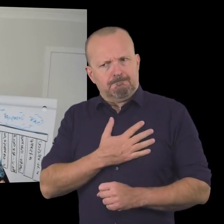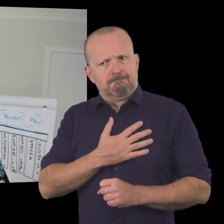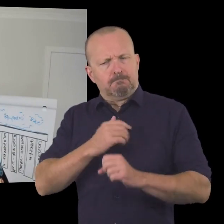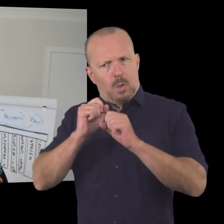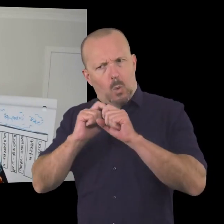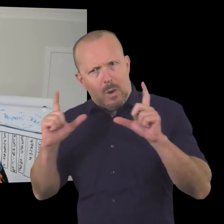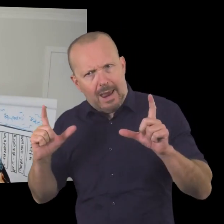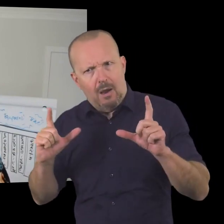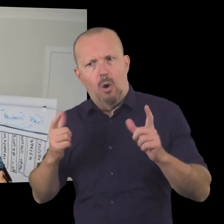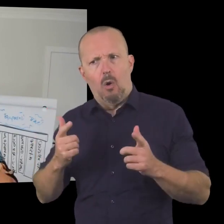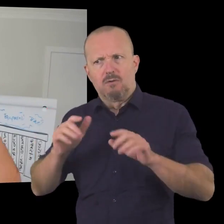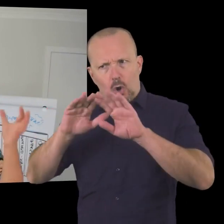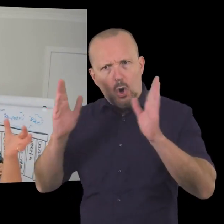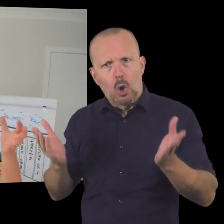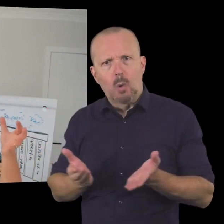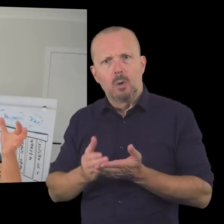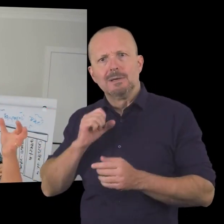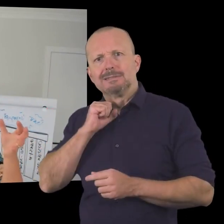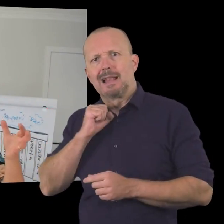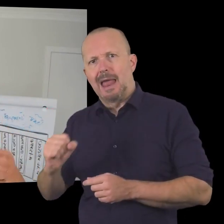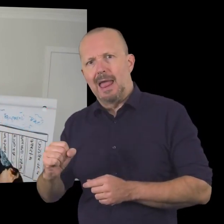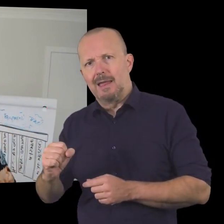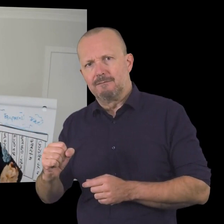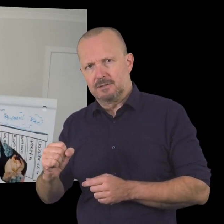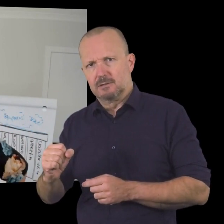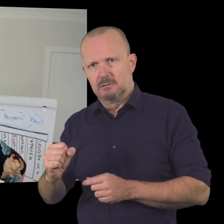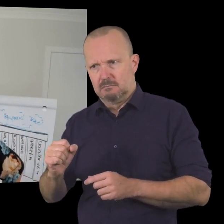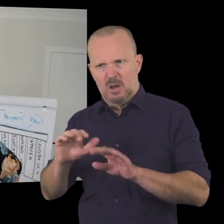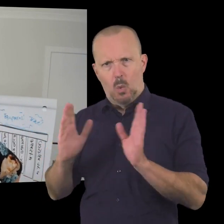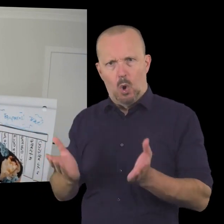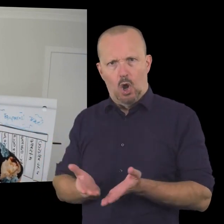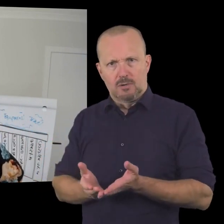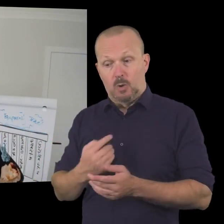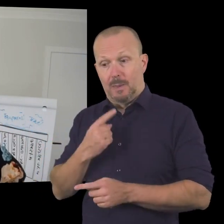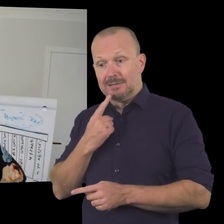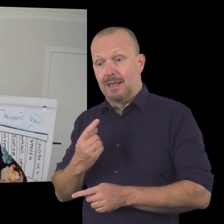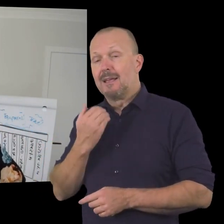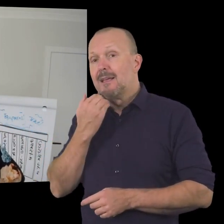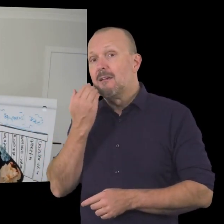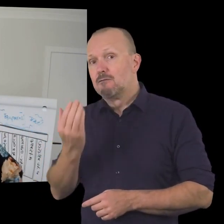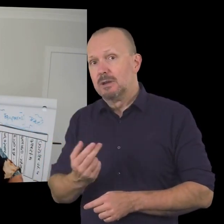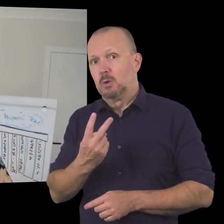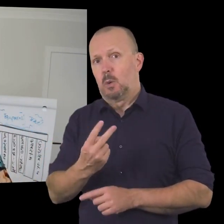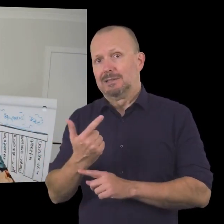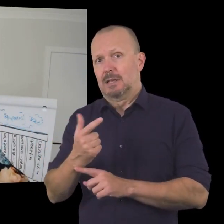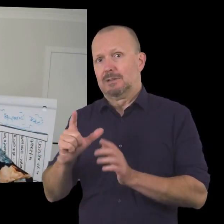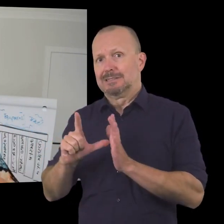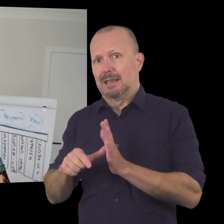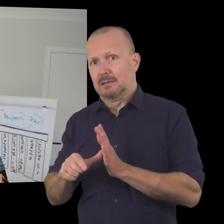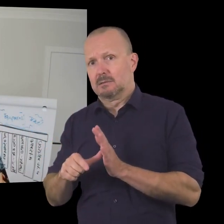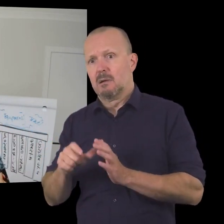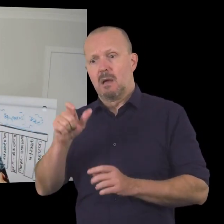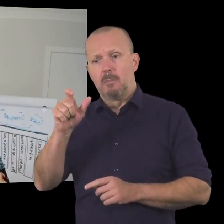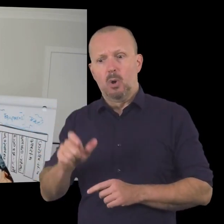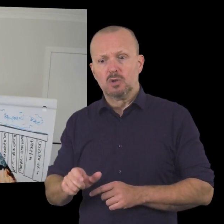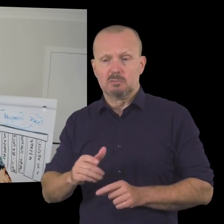of the impact of the slave trade and uh uh globally so every 27 seconds a child or